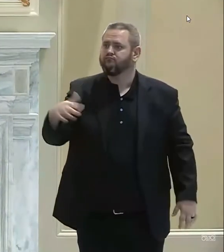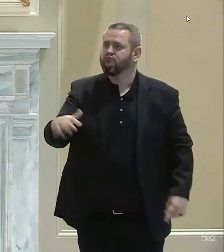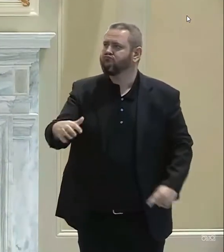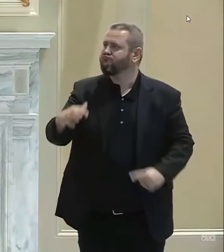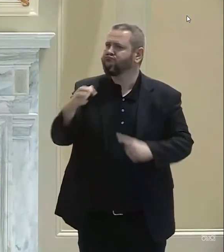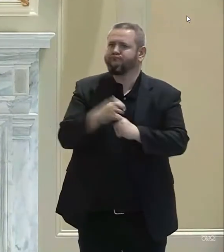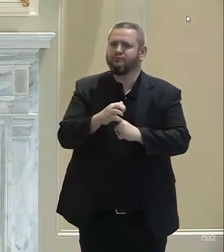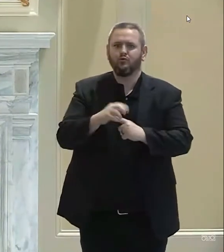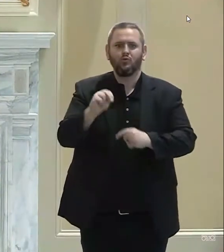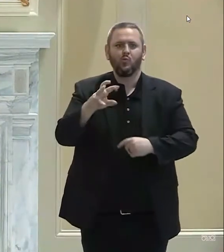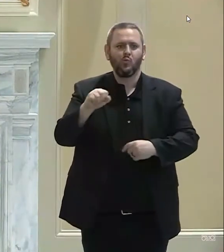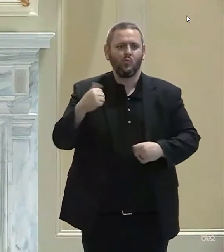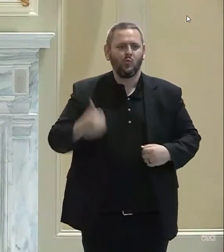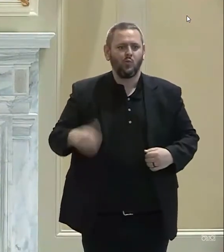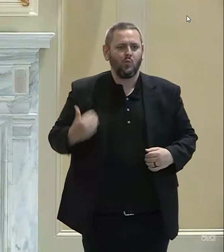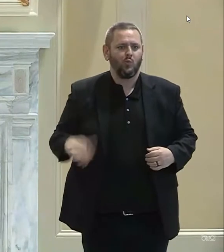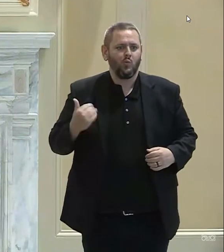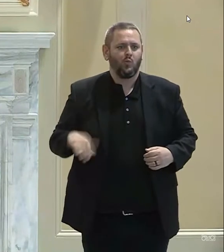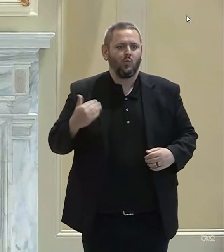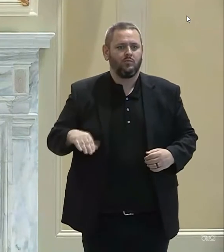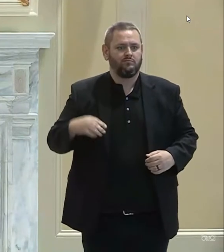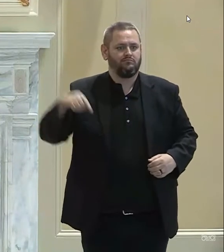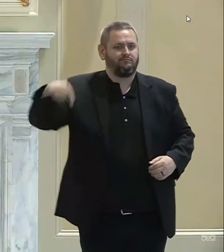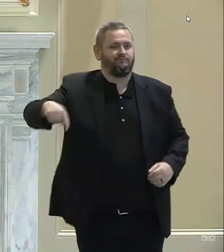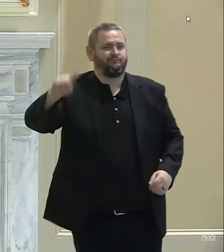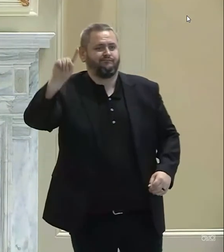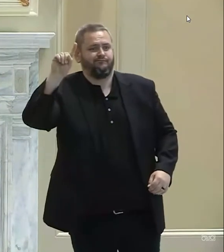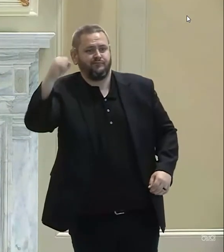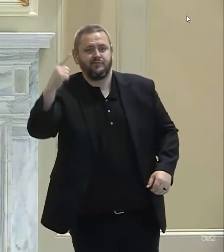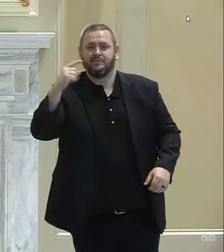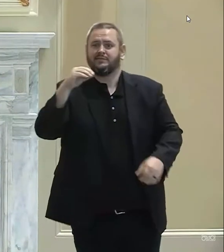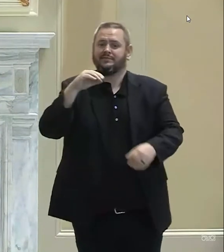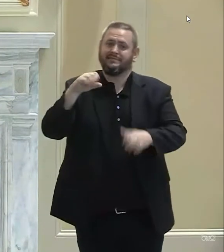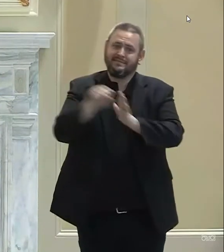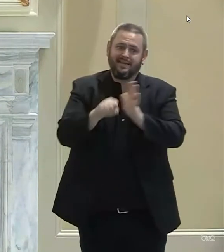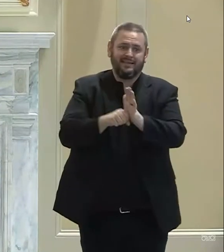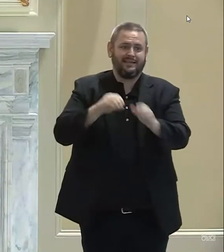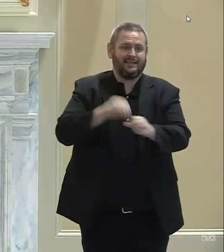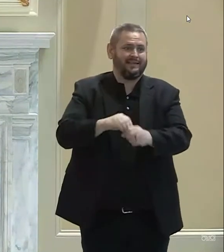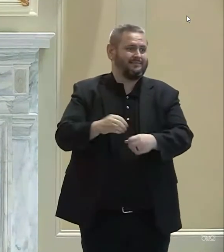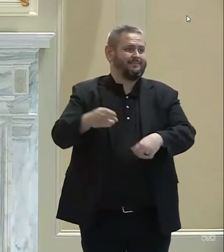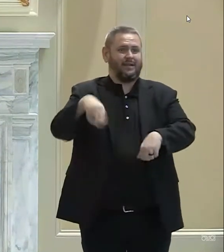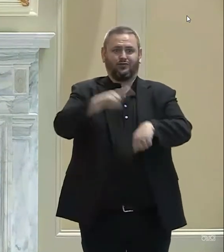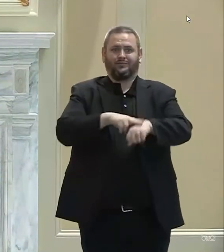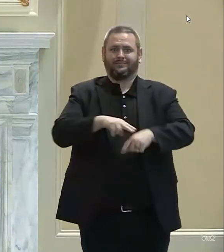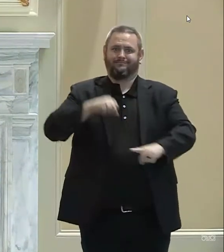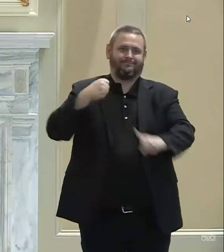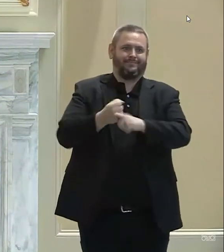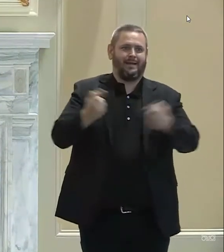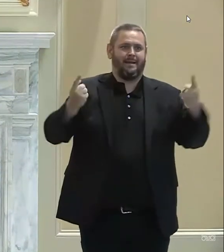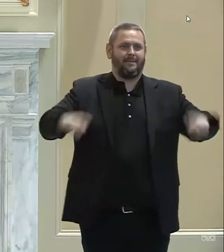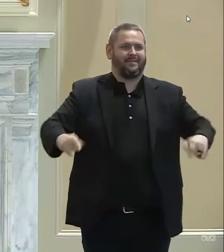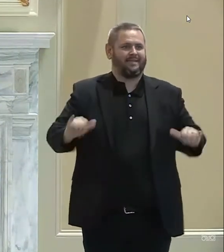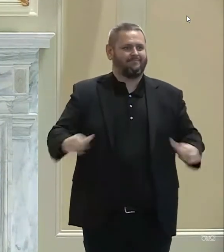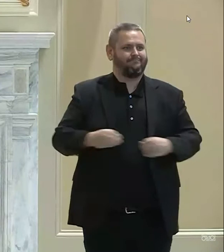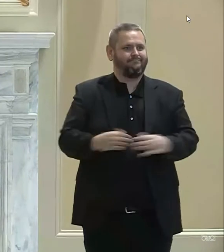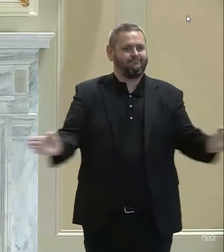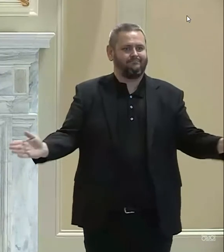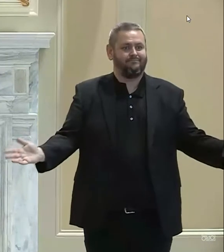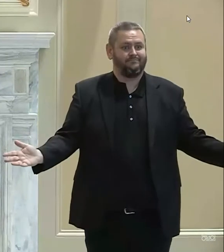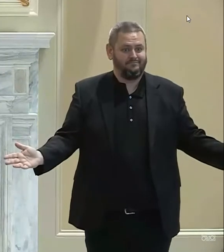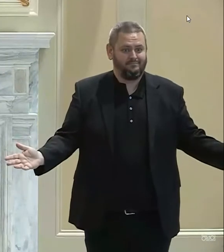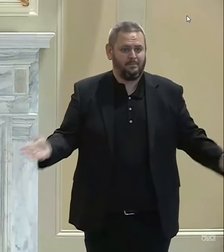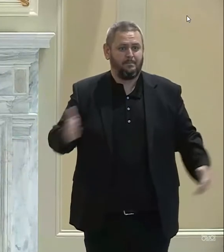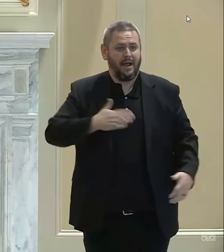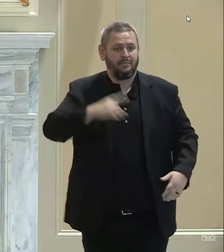to get here. From the very beginning, I cast the vision to all of Oklahoma and to our health care department that we want to lead